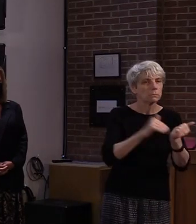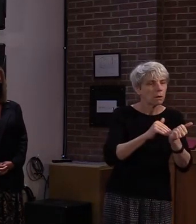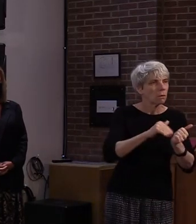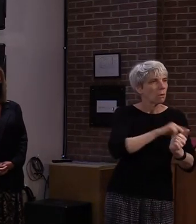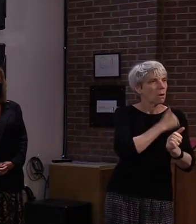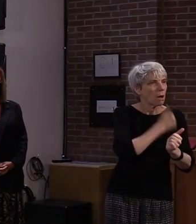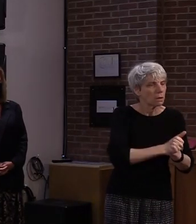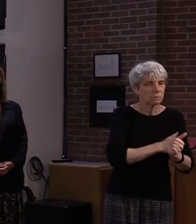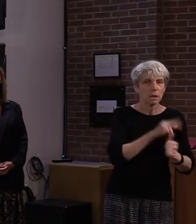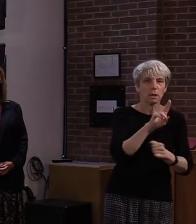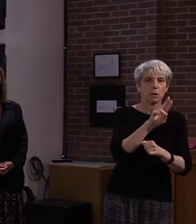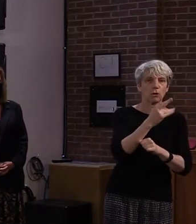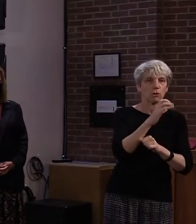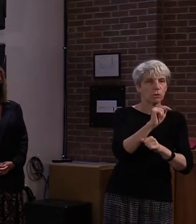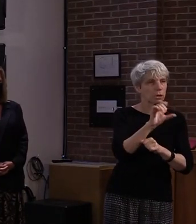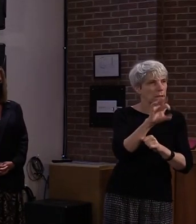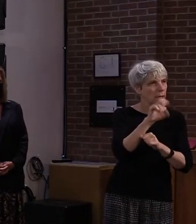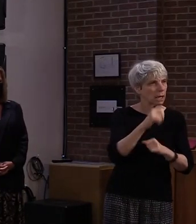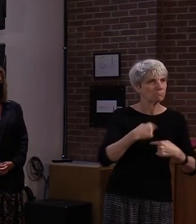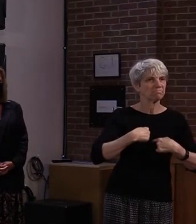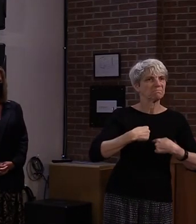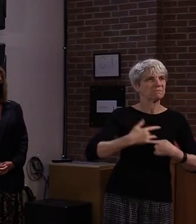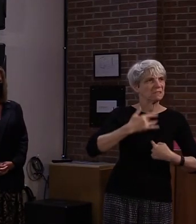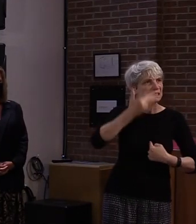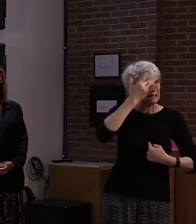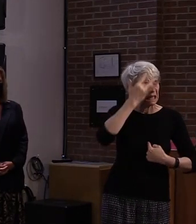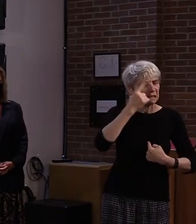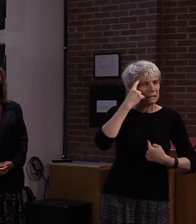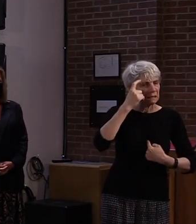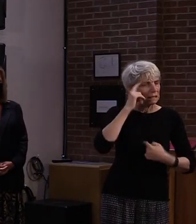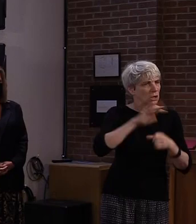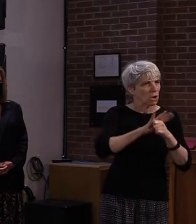to urgent care settings and emergency care settings.